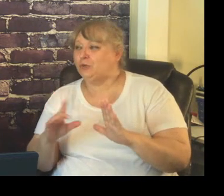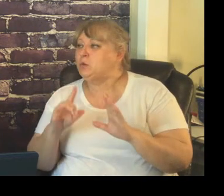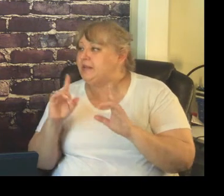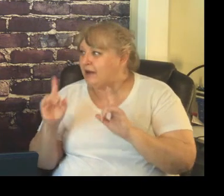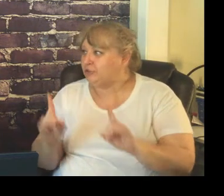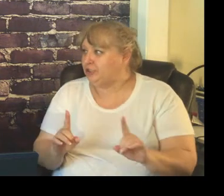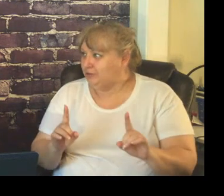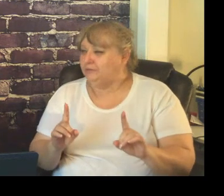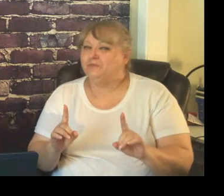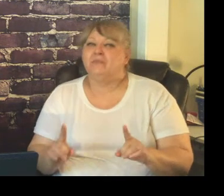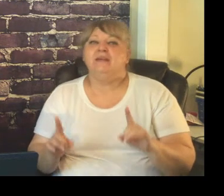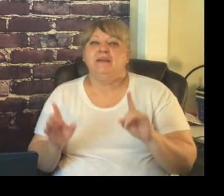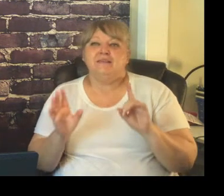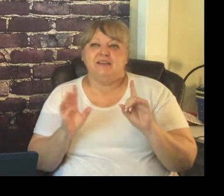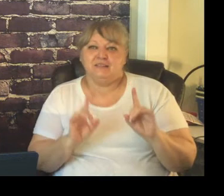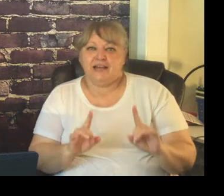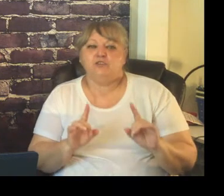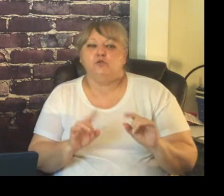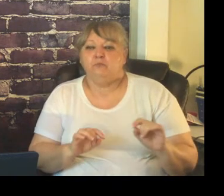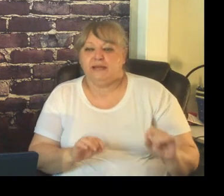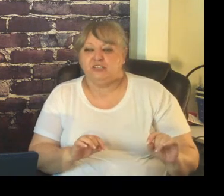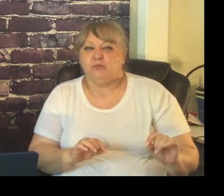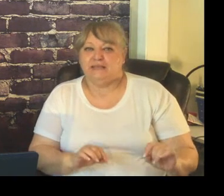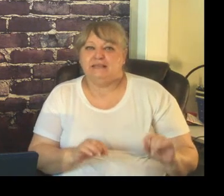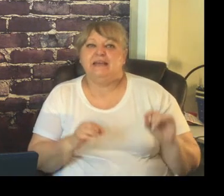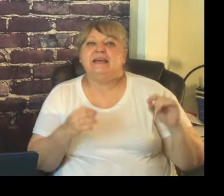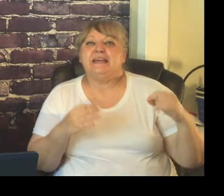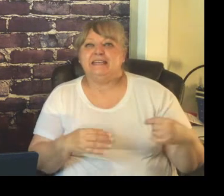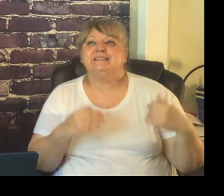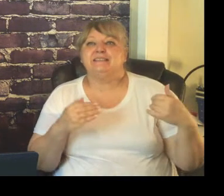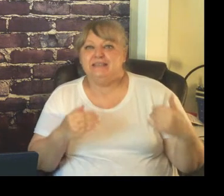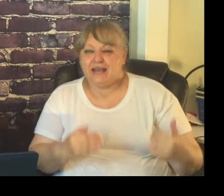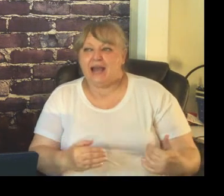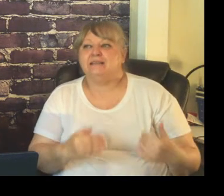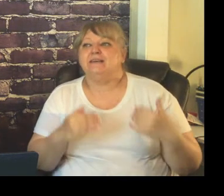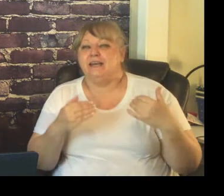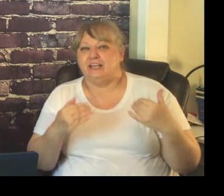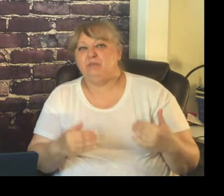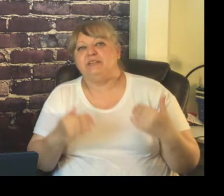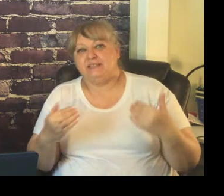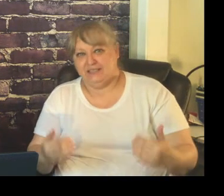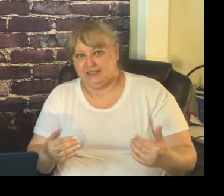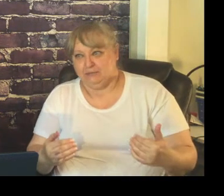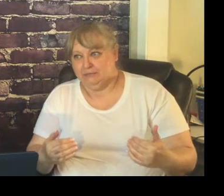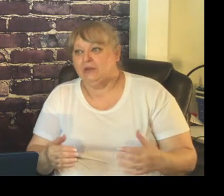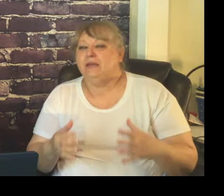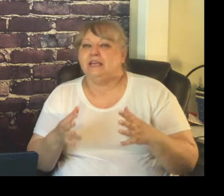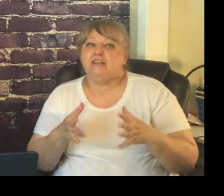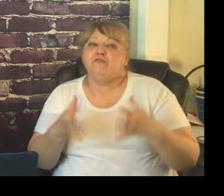without you the classroom management it's not a complete system if